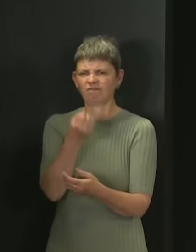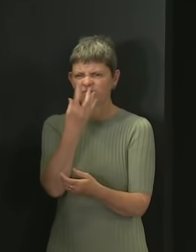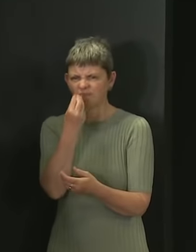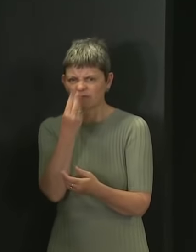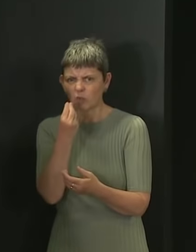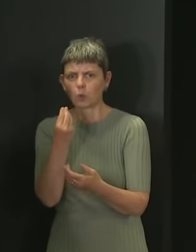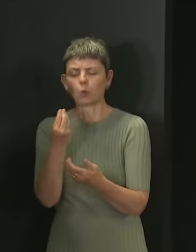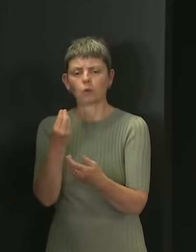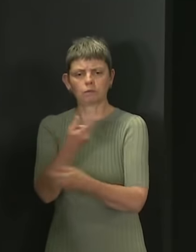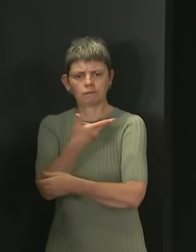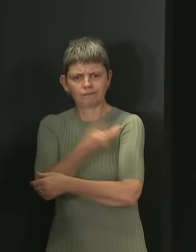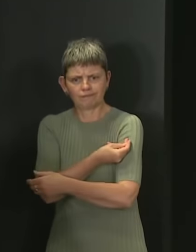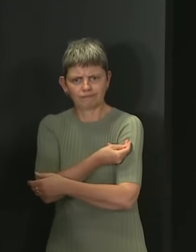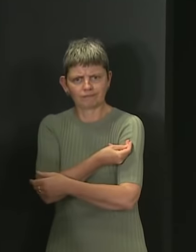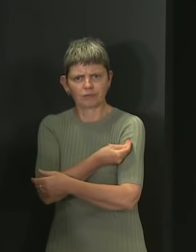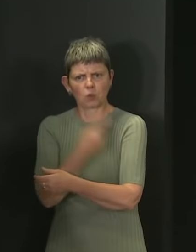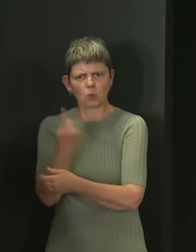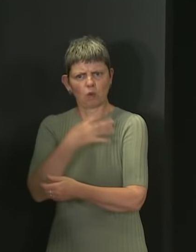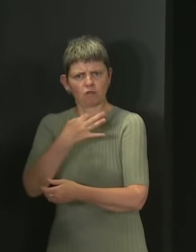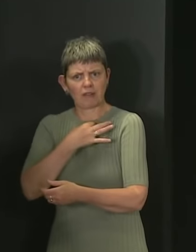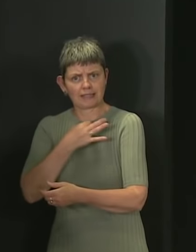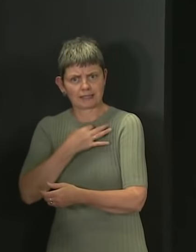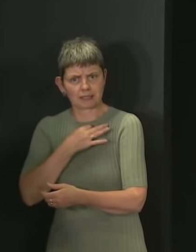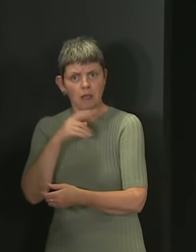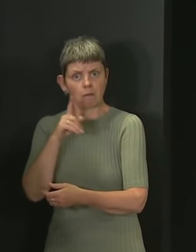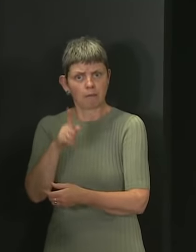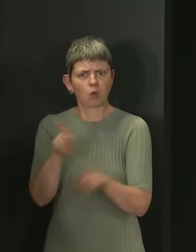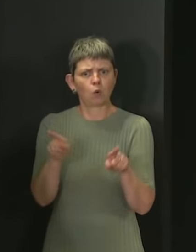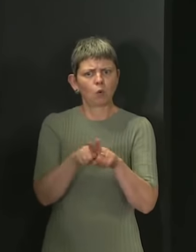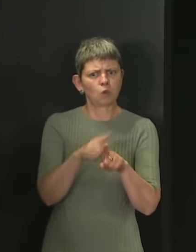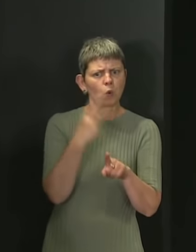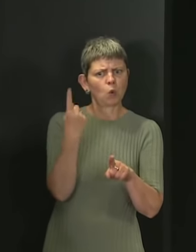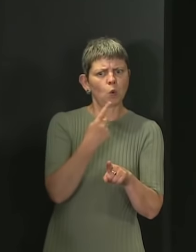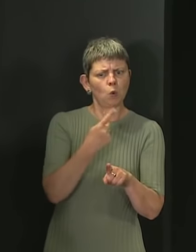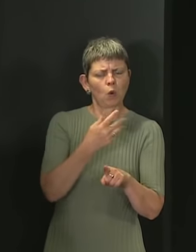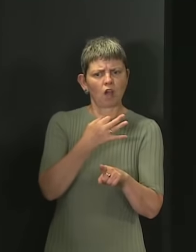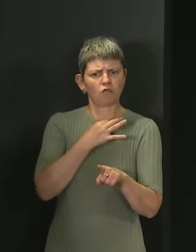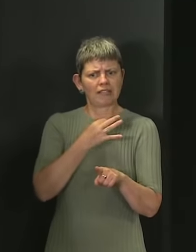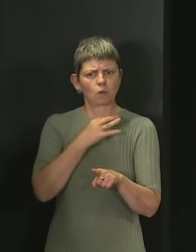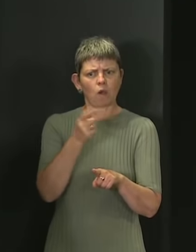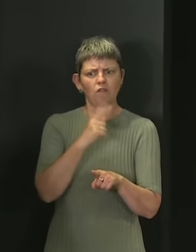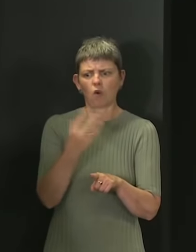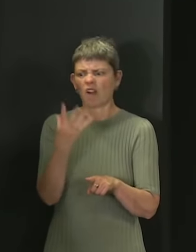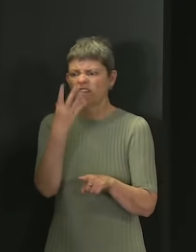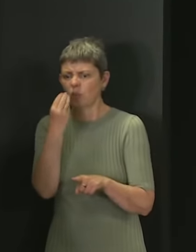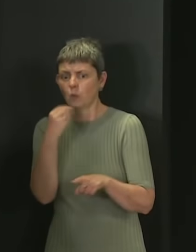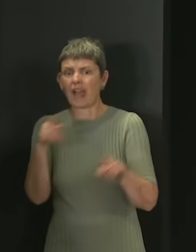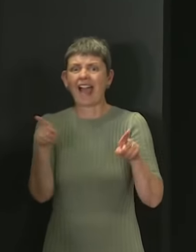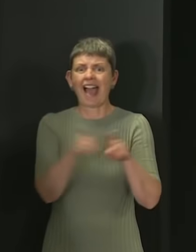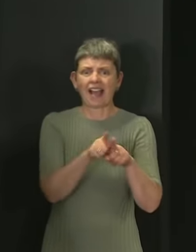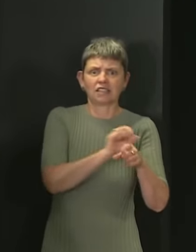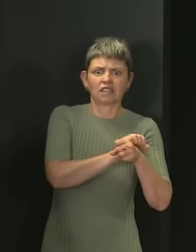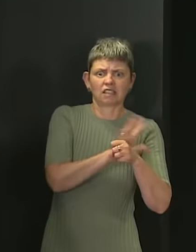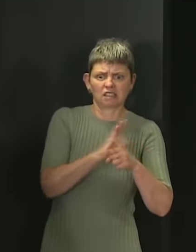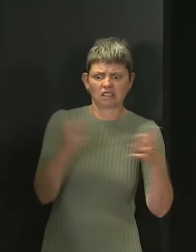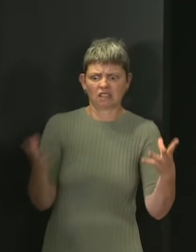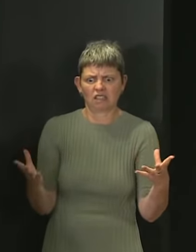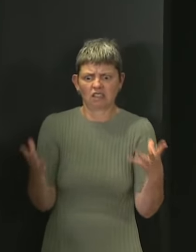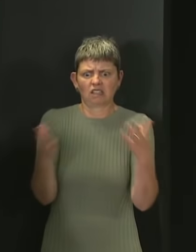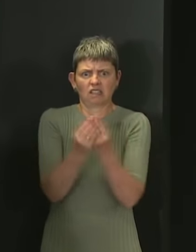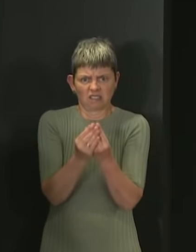seasonal flu, we must also consider who would be most at risk from concurrent infection with both COVID-19 and flu together.